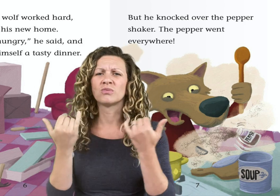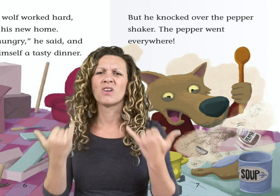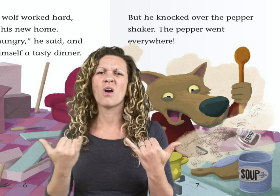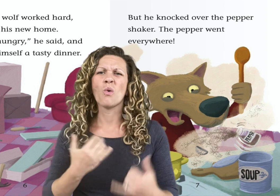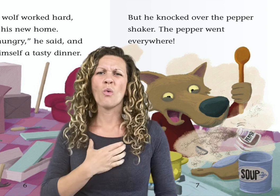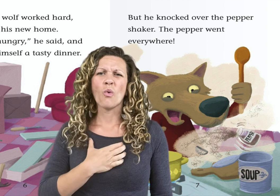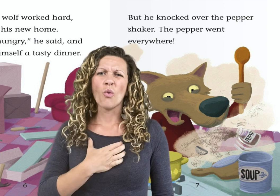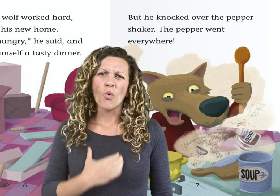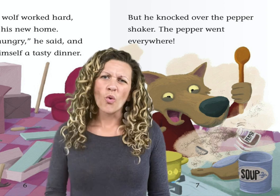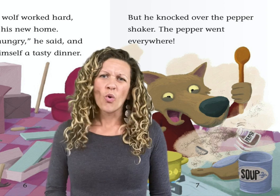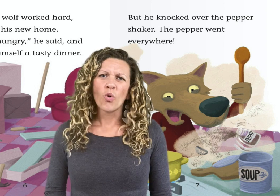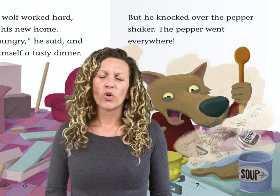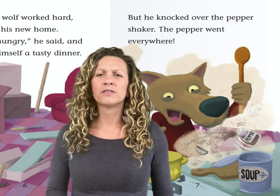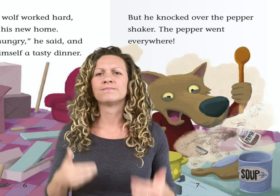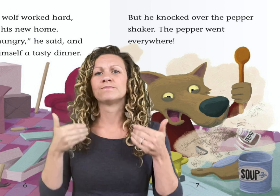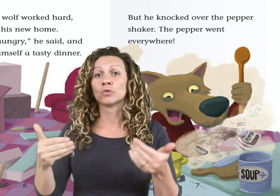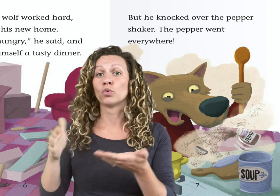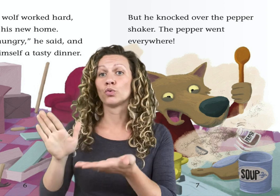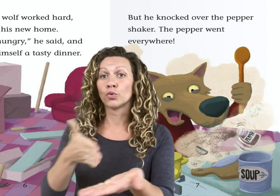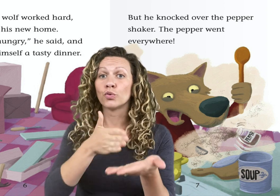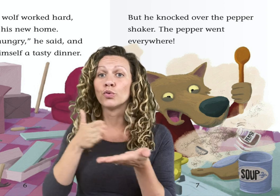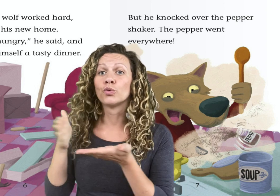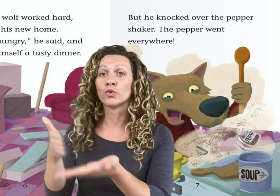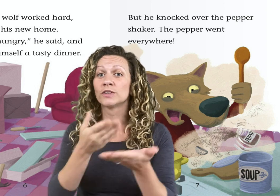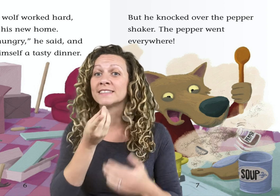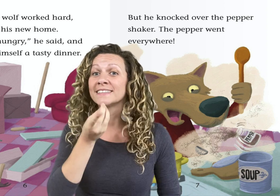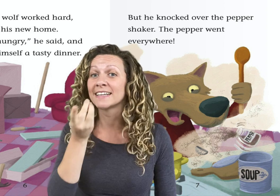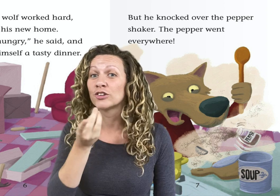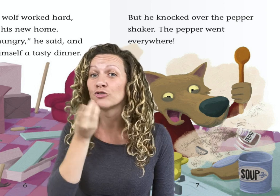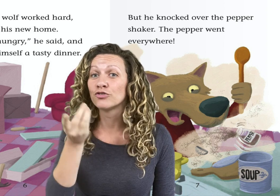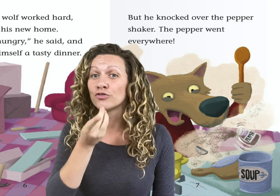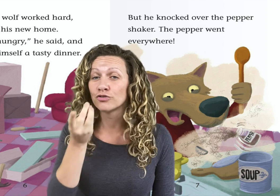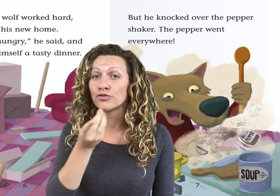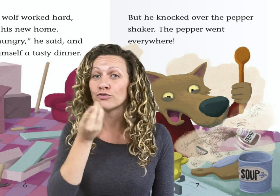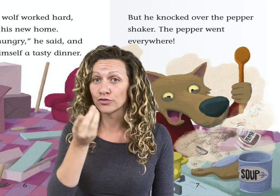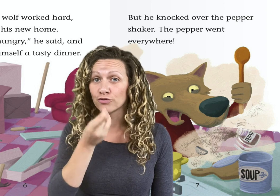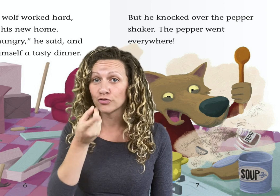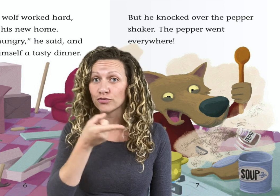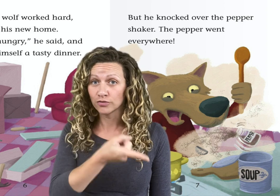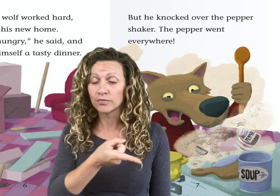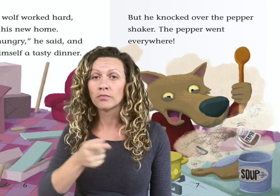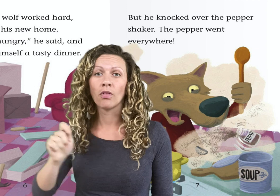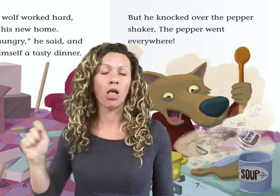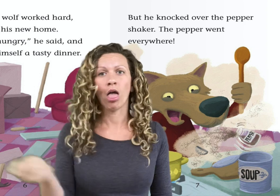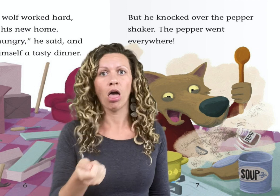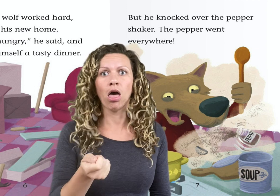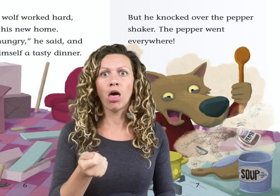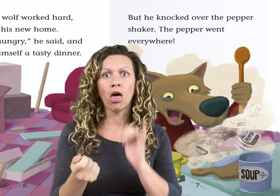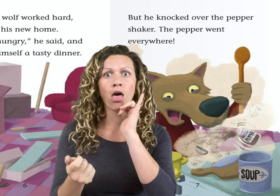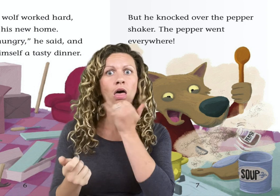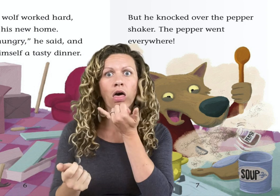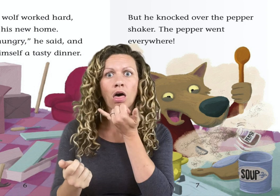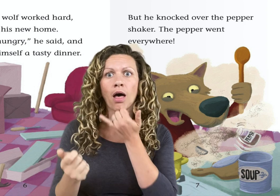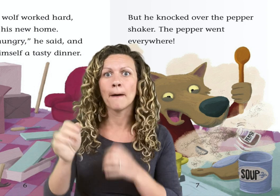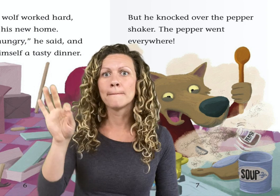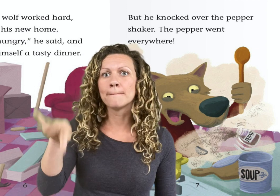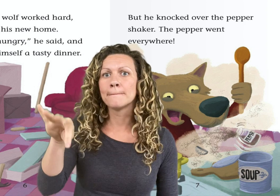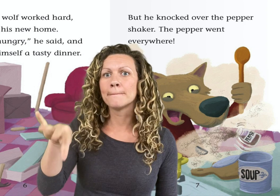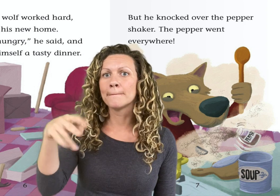Now I'm hungry, he said. And he prepared himself a tasty dinner. But he